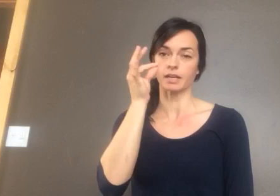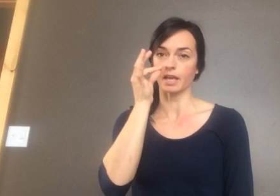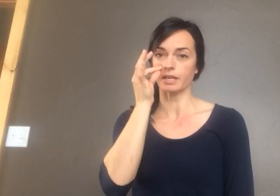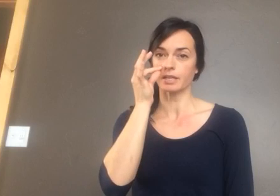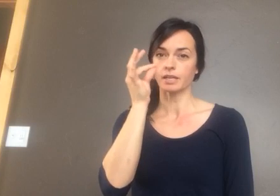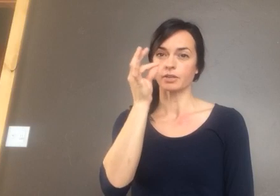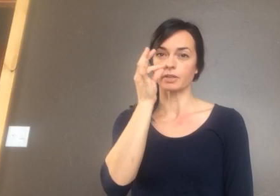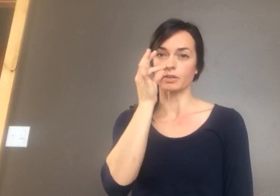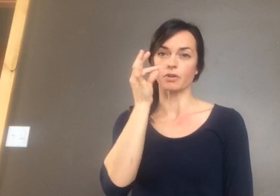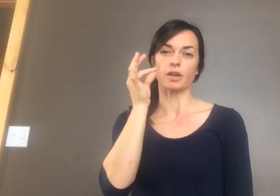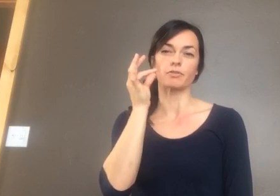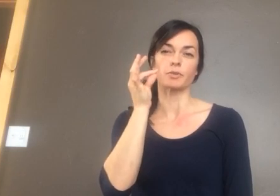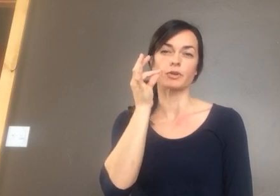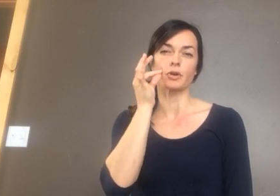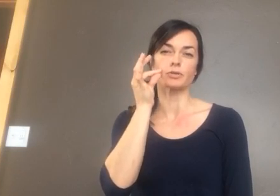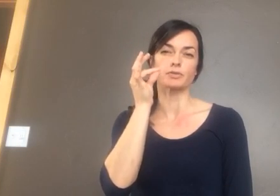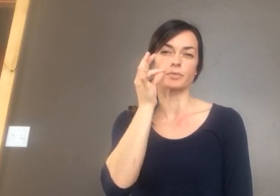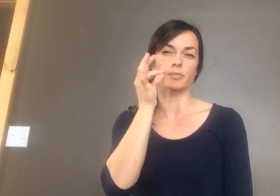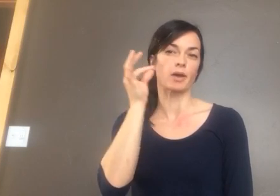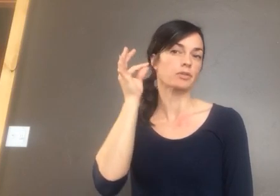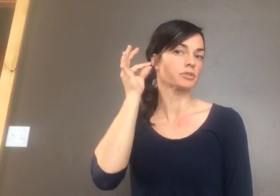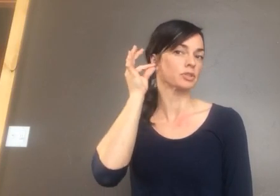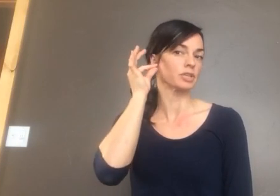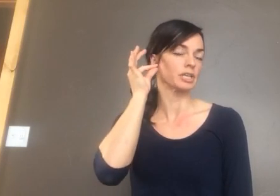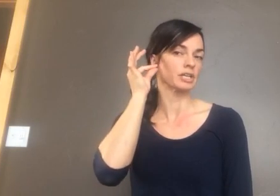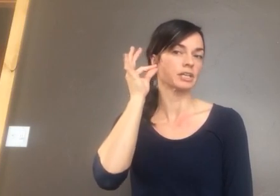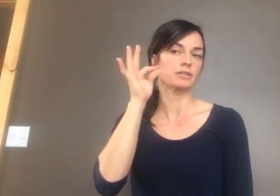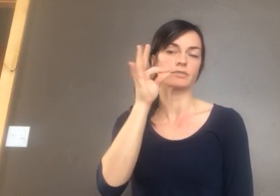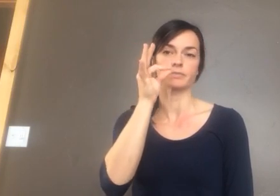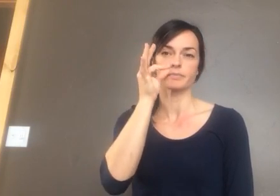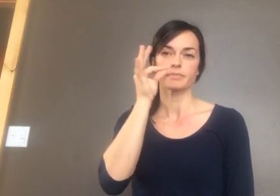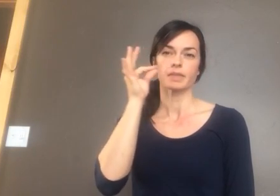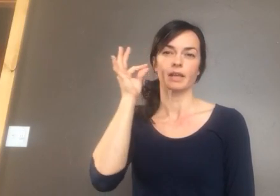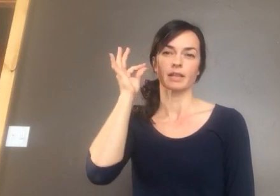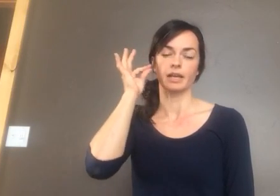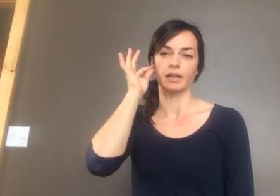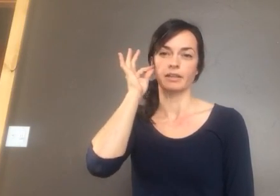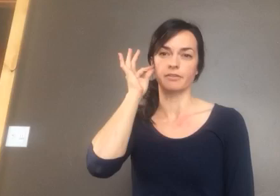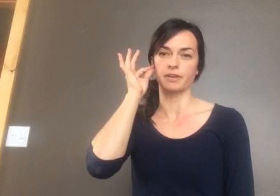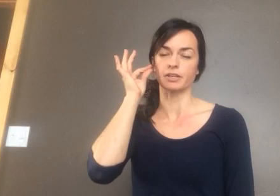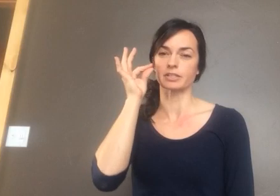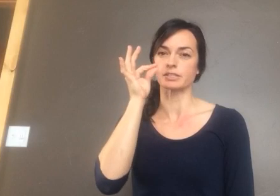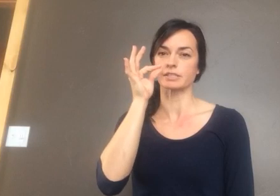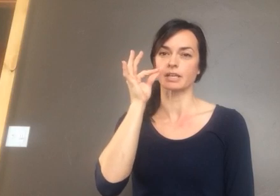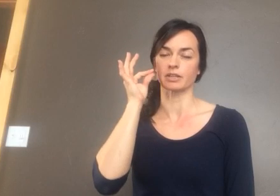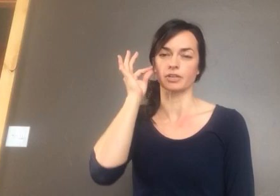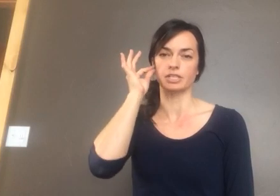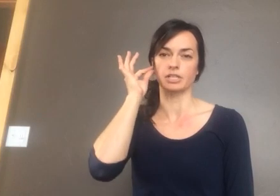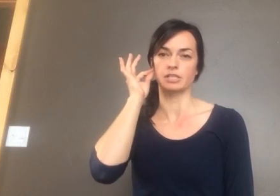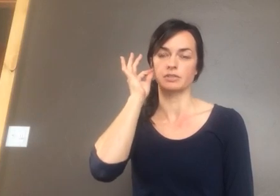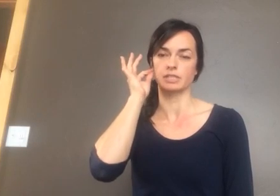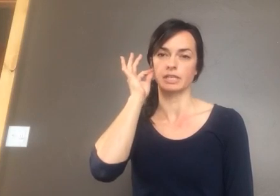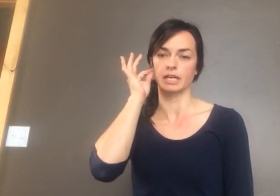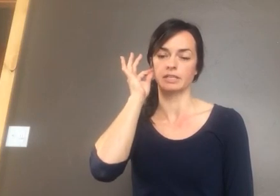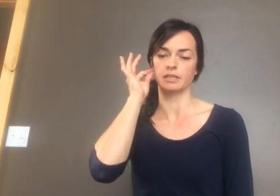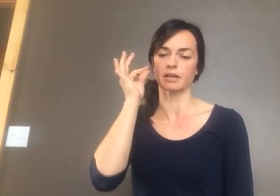again. You need to go kind of from your nose or from your mouth to your ear. I got the feathers and or the chains that used to connect there.